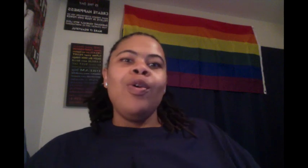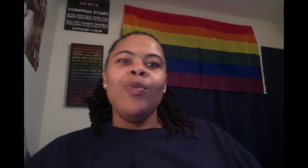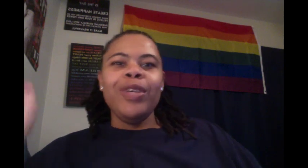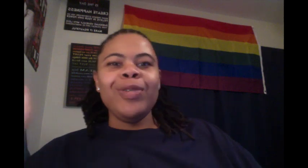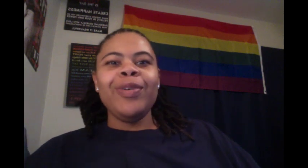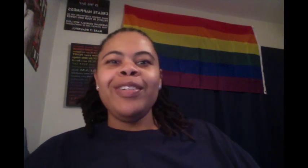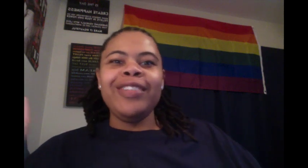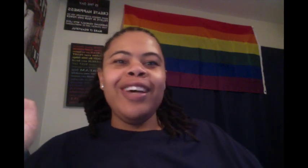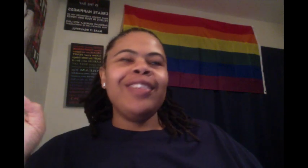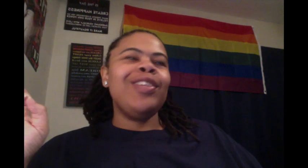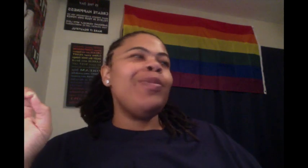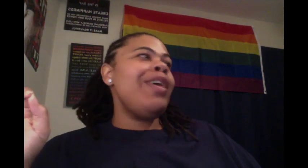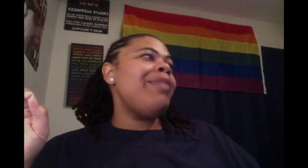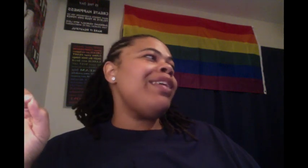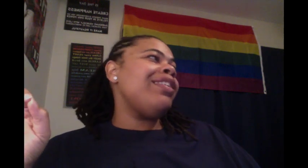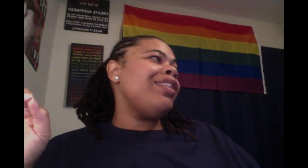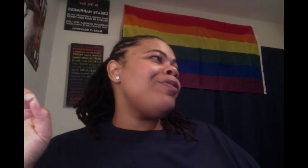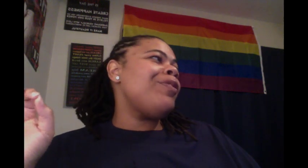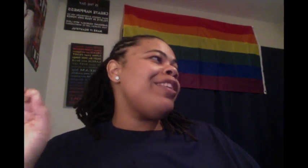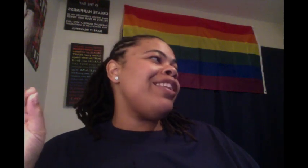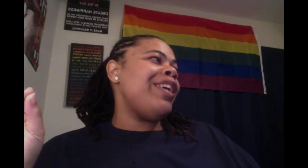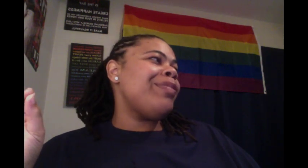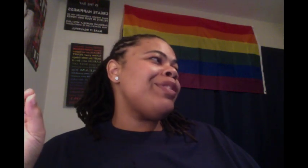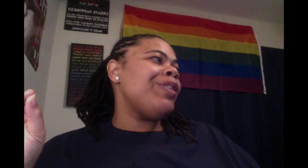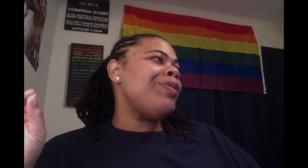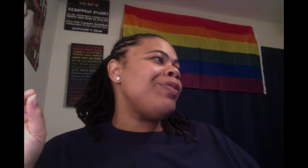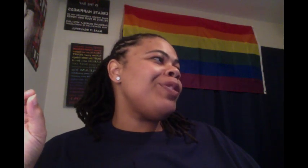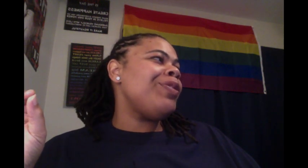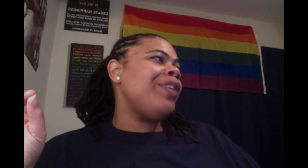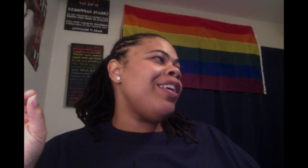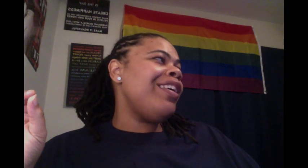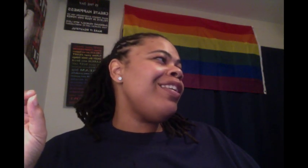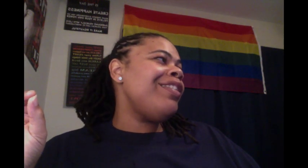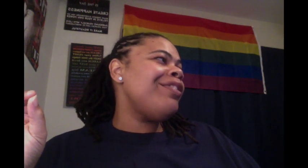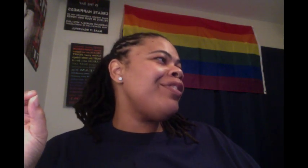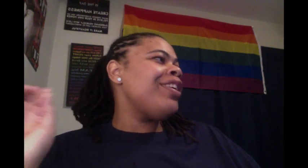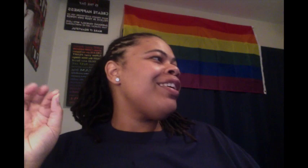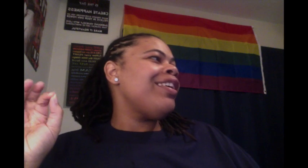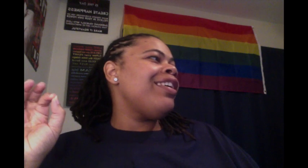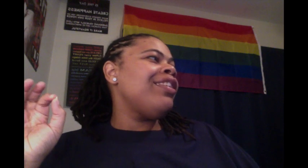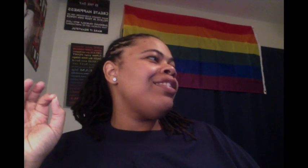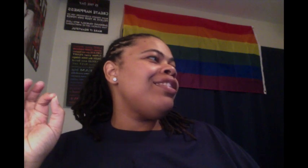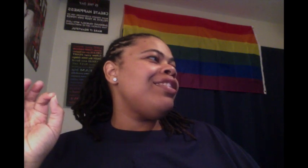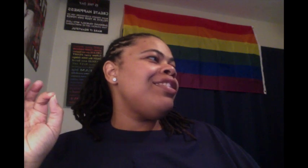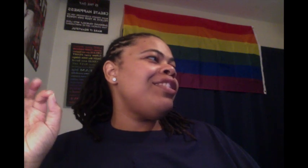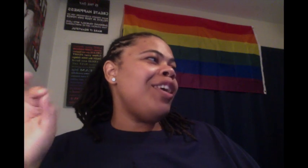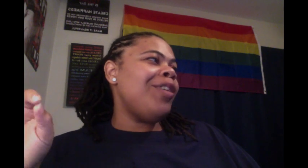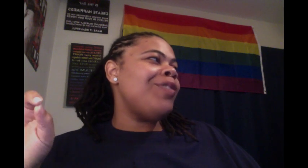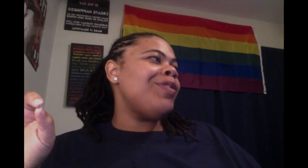What's going on y'all? So we are back again for another episode review of The Oval.